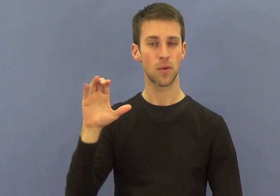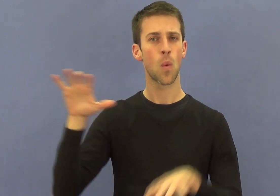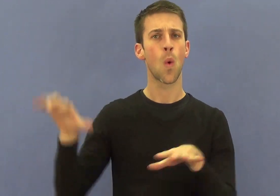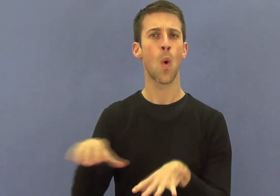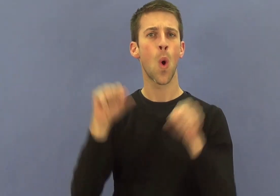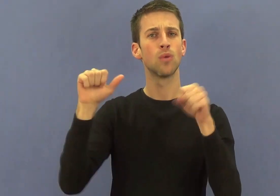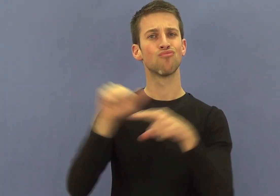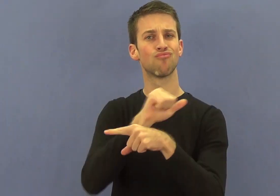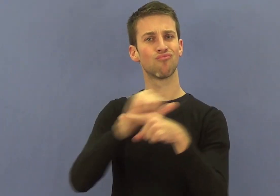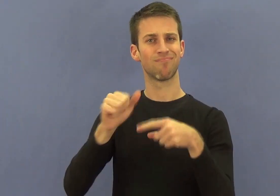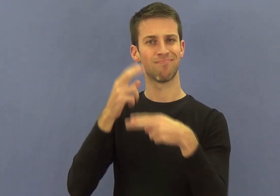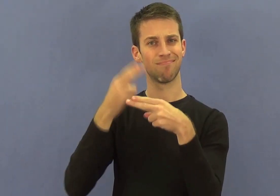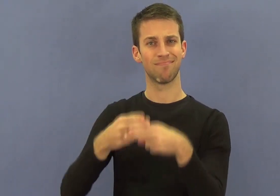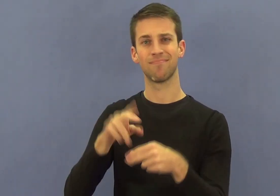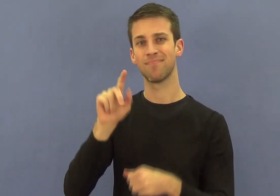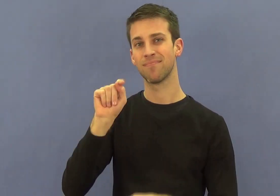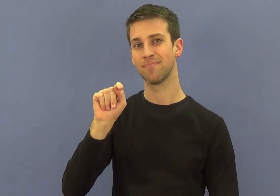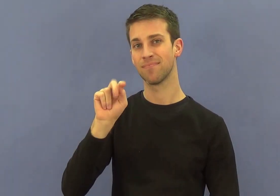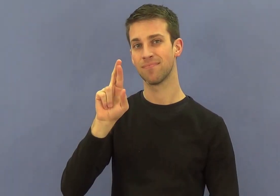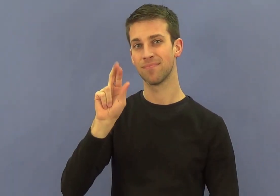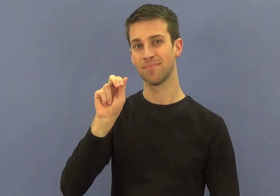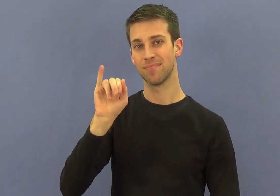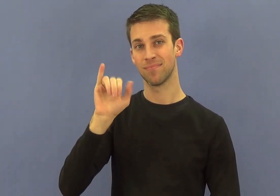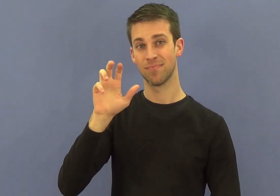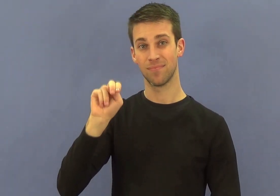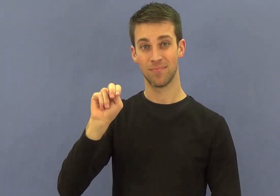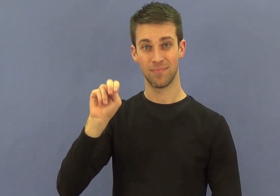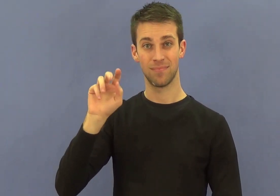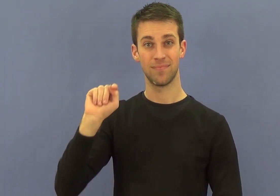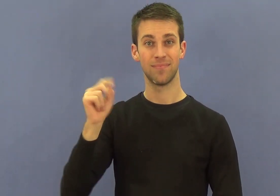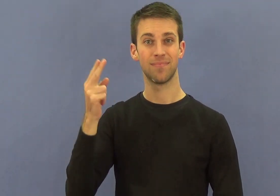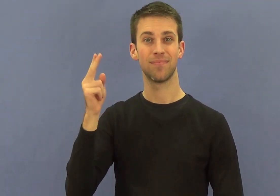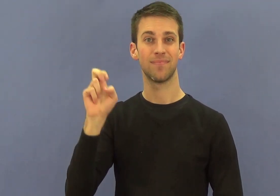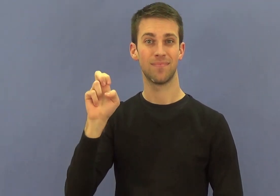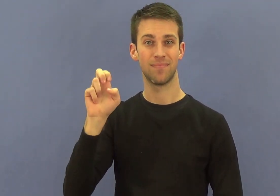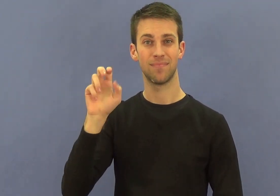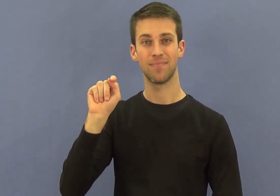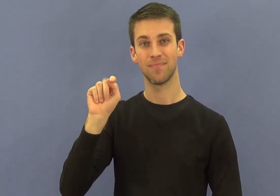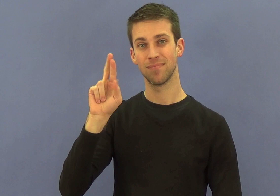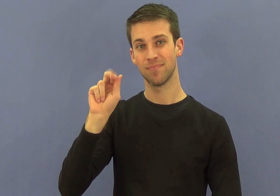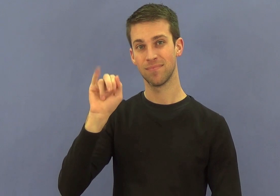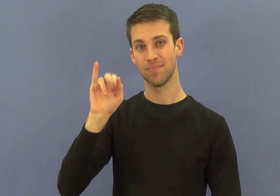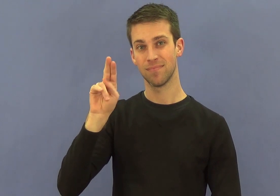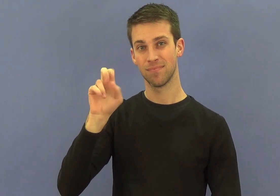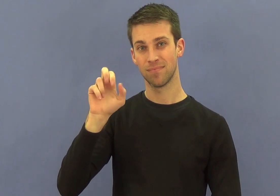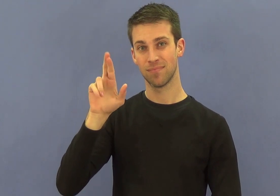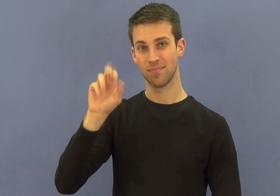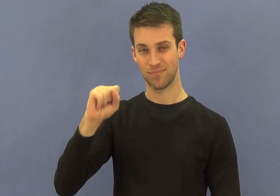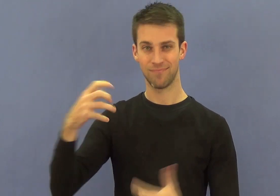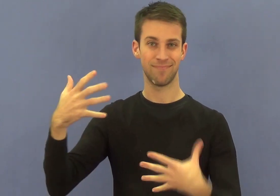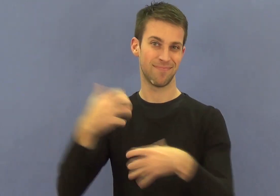participants and interpreters for the technical vocabulary that would be used during the seminar.